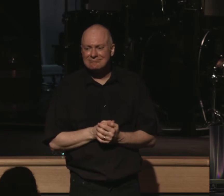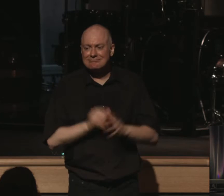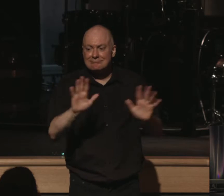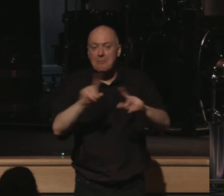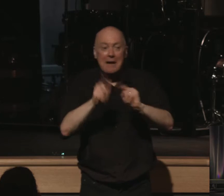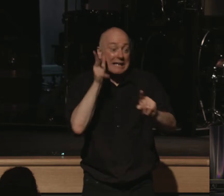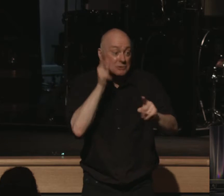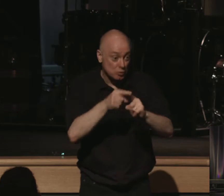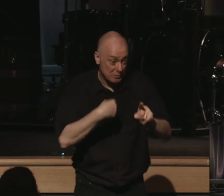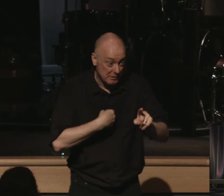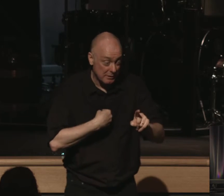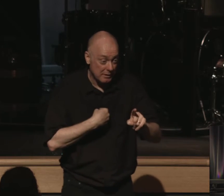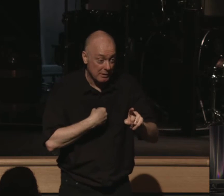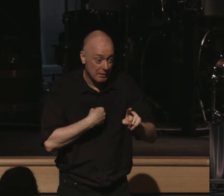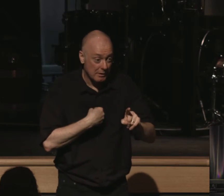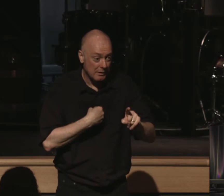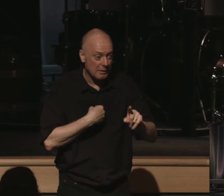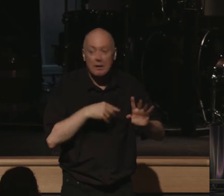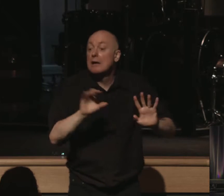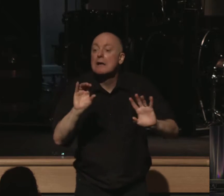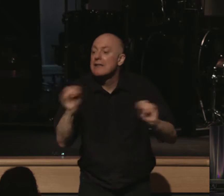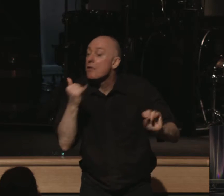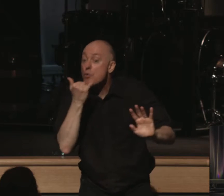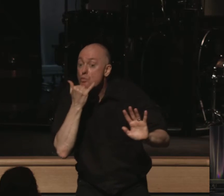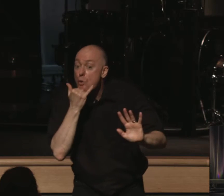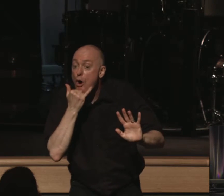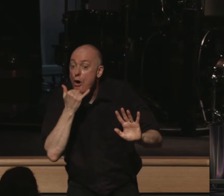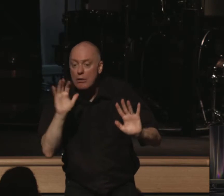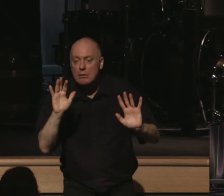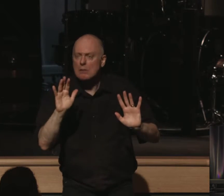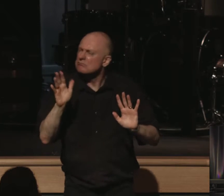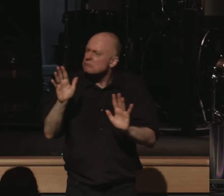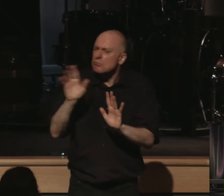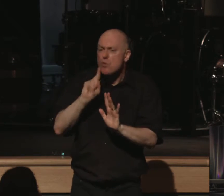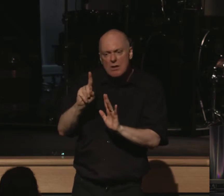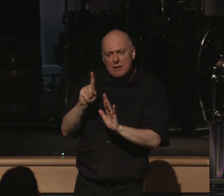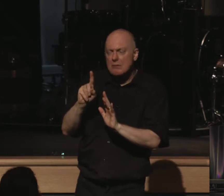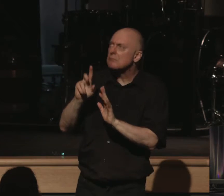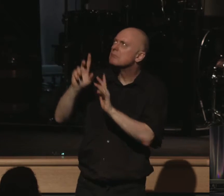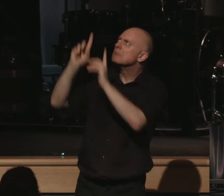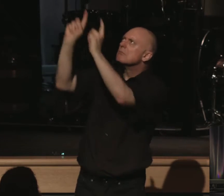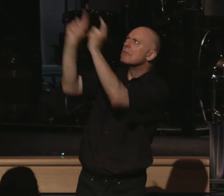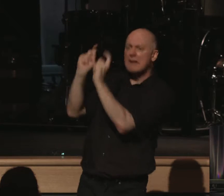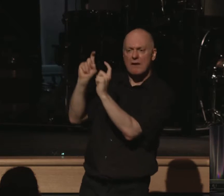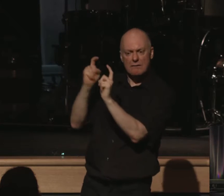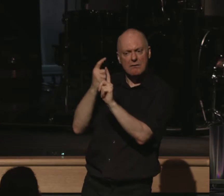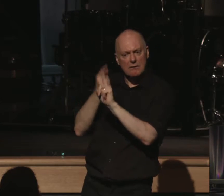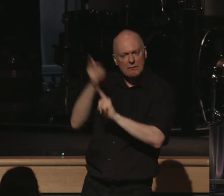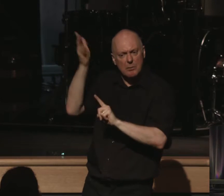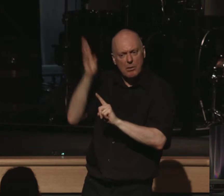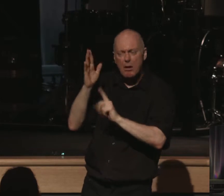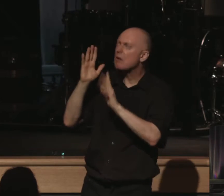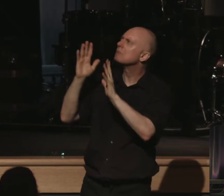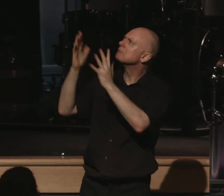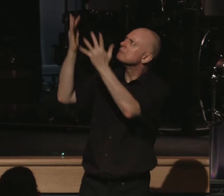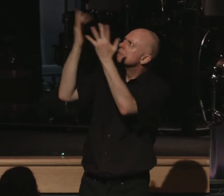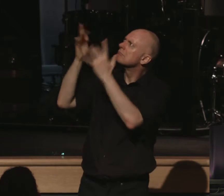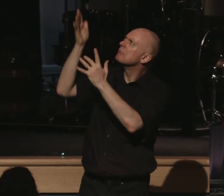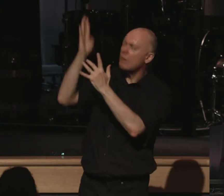But listen, listen, listen. It's not that these things are bad. In fact, they're given to us by a gracious and a righteous and a merciful God and they're